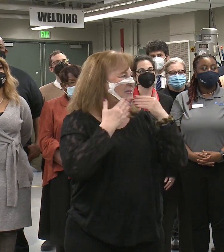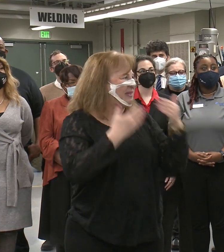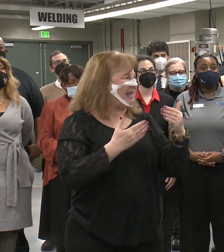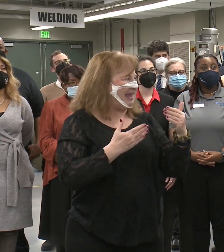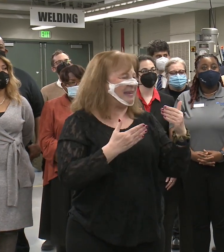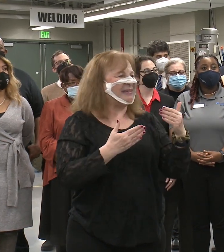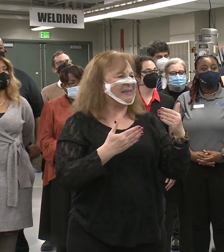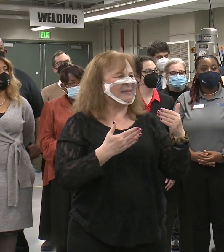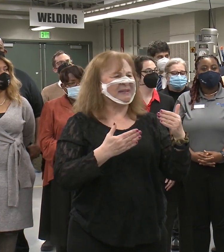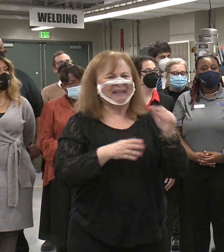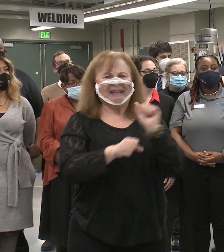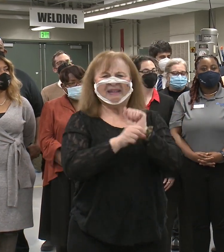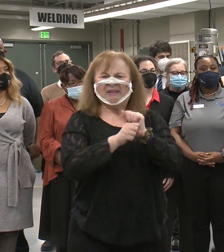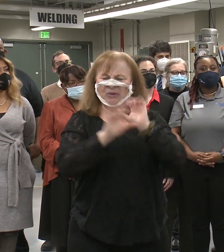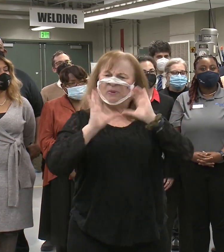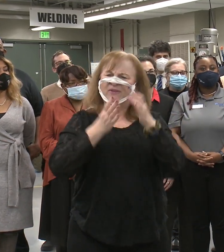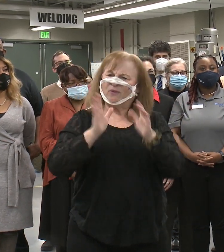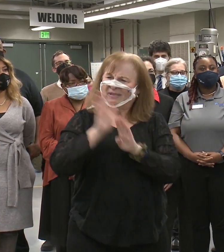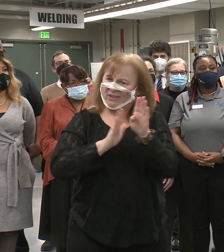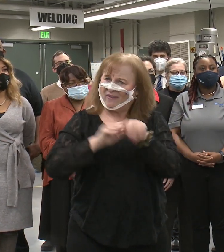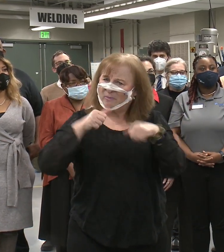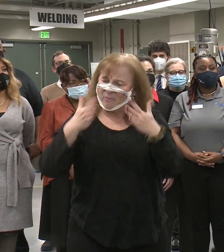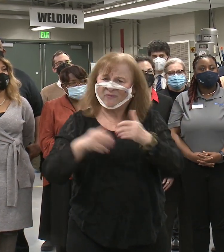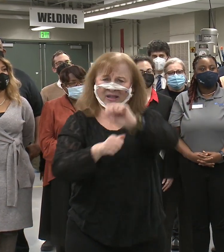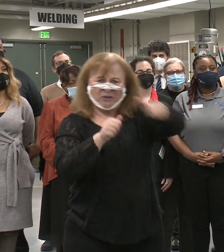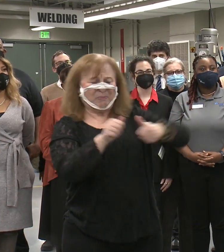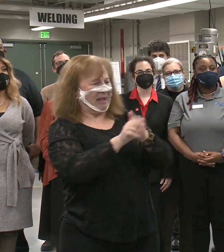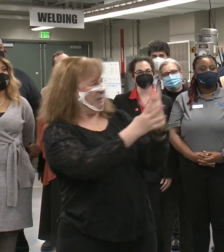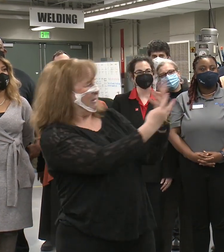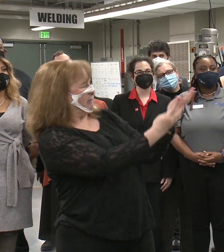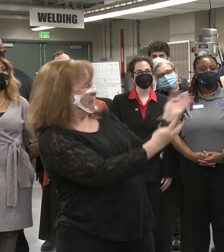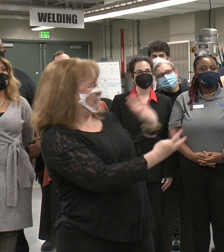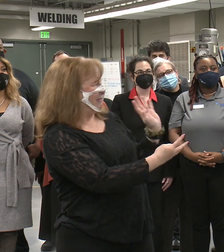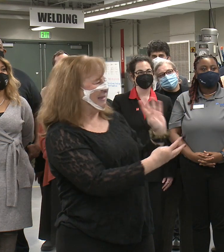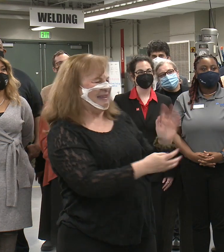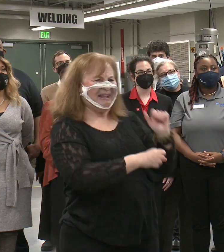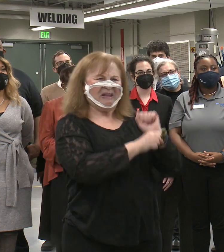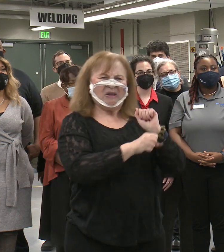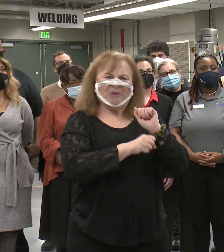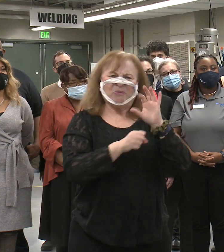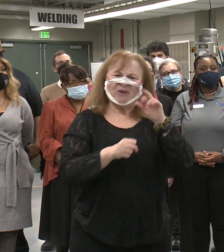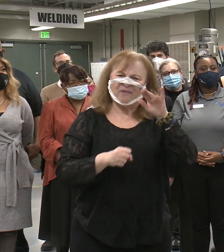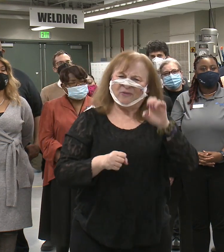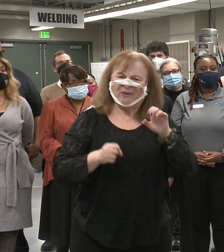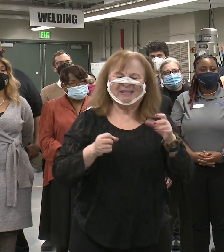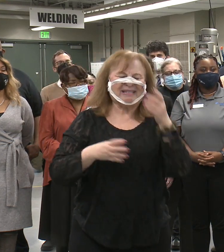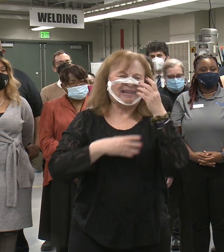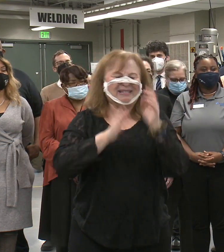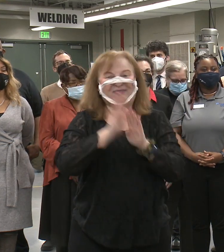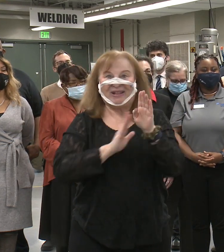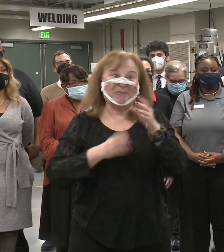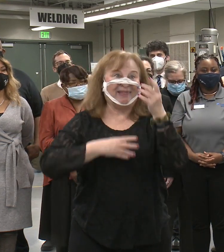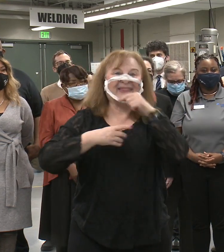thank the workforce development providers behind me. It's like a workforce development Thanksgiving here today.